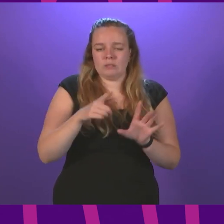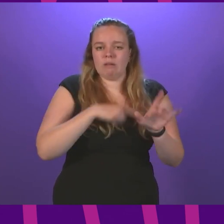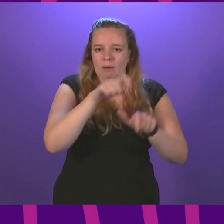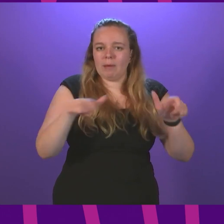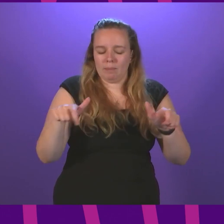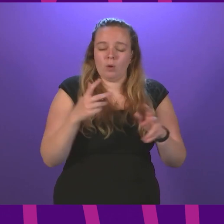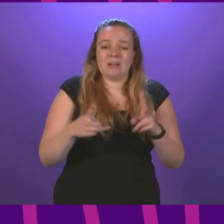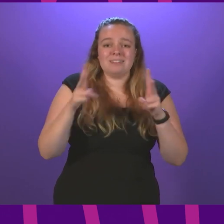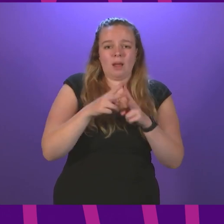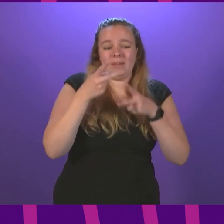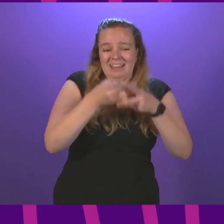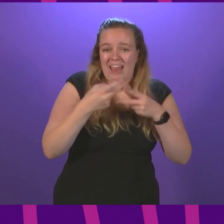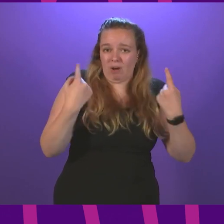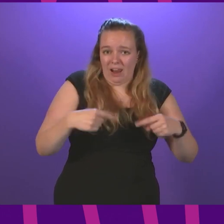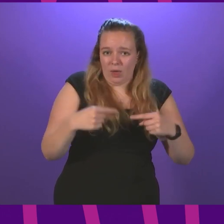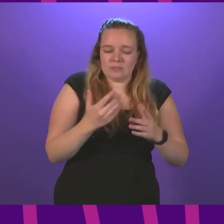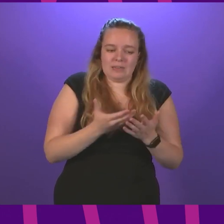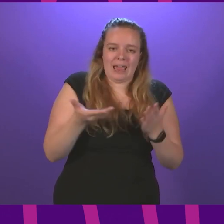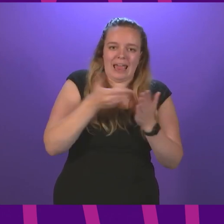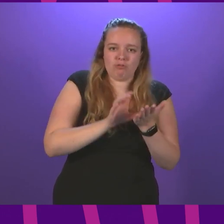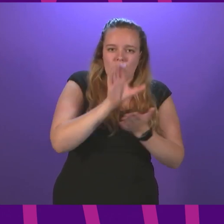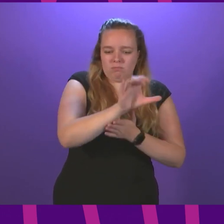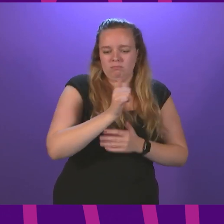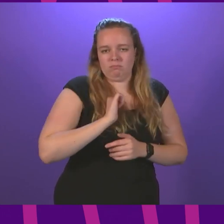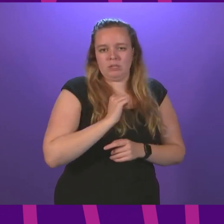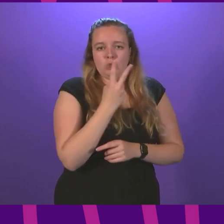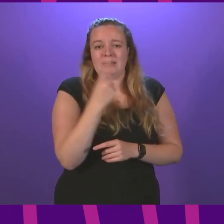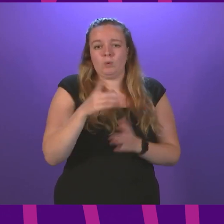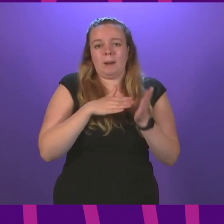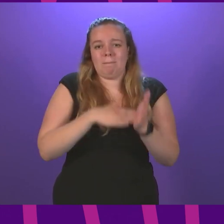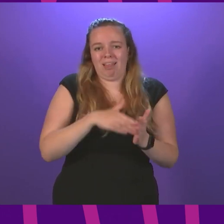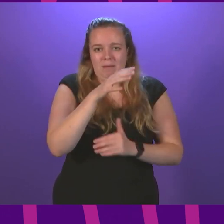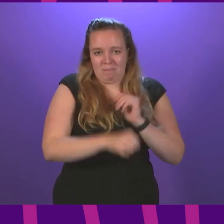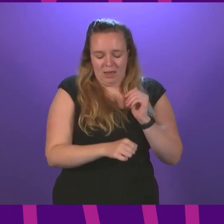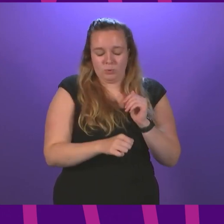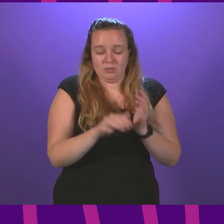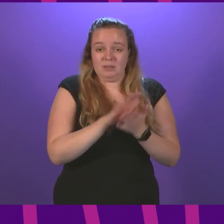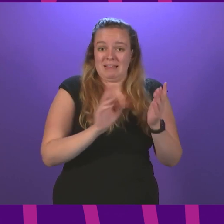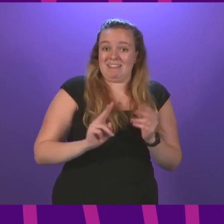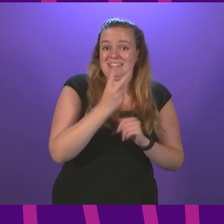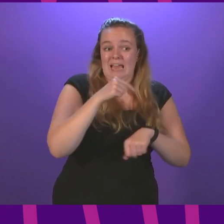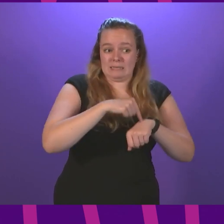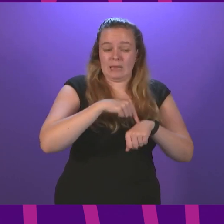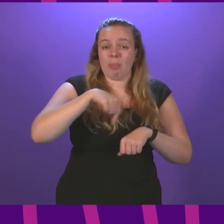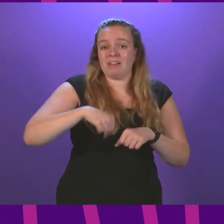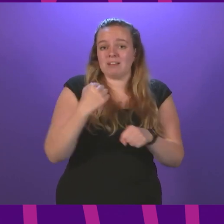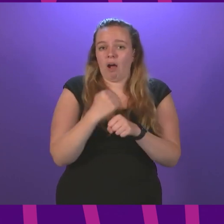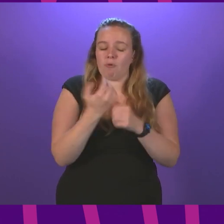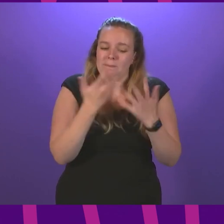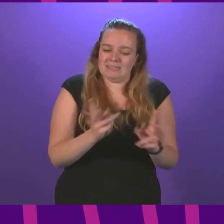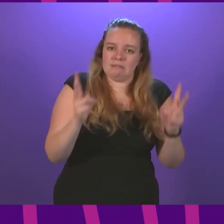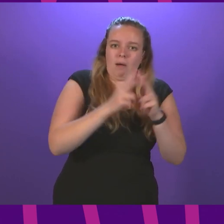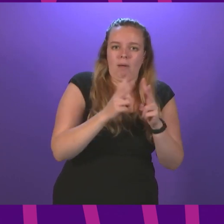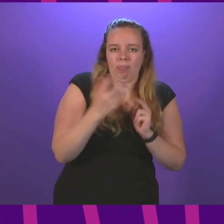We're doubling carers allowing supplement and extra investment forecast to be £21 million, marking the second time that this government has doubled the